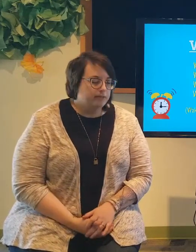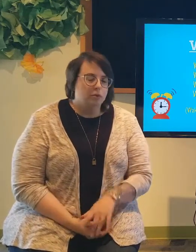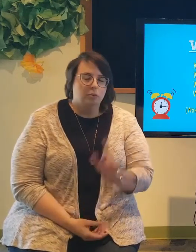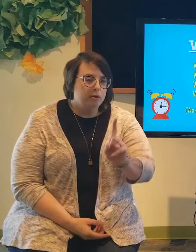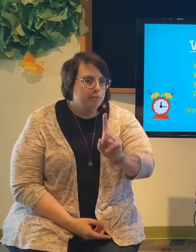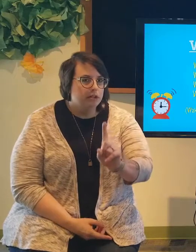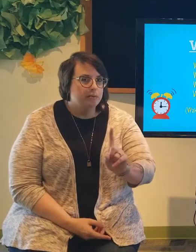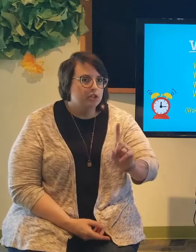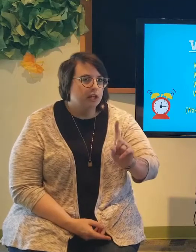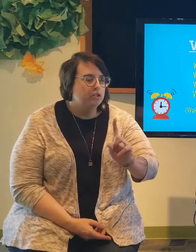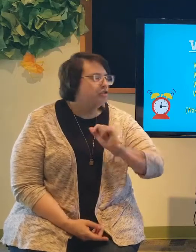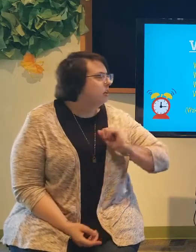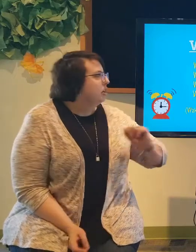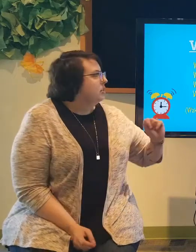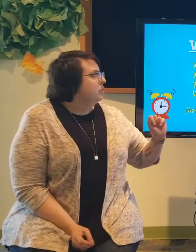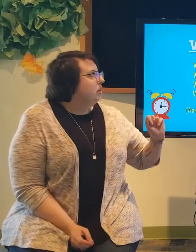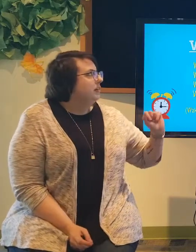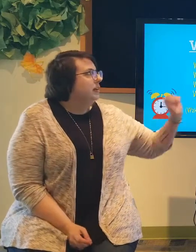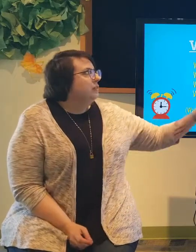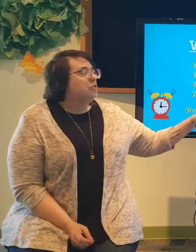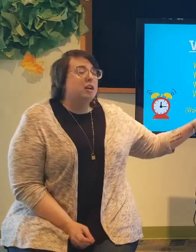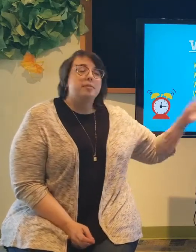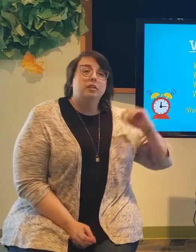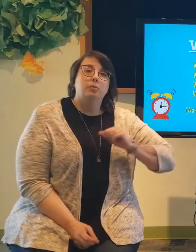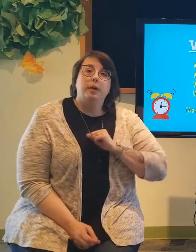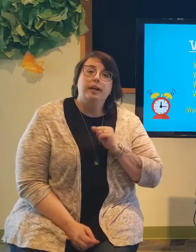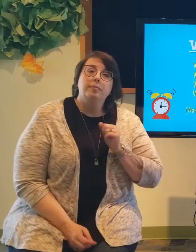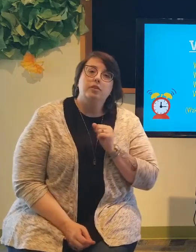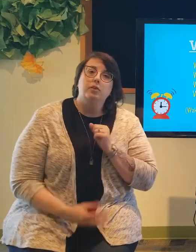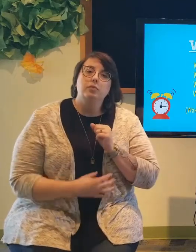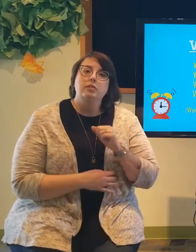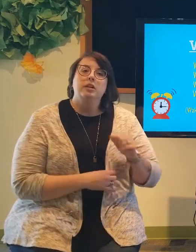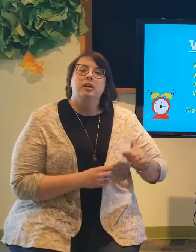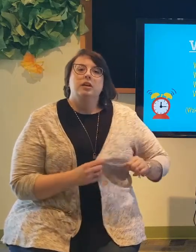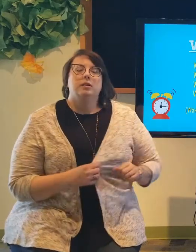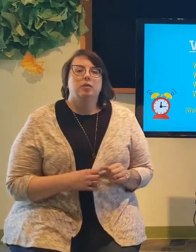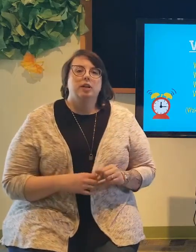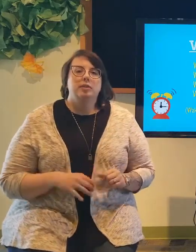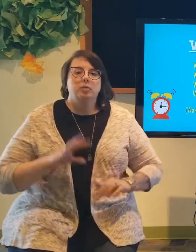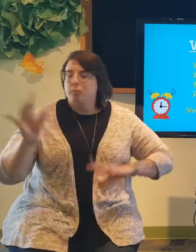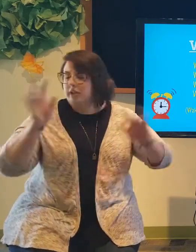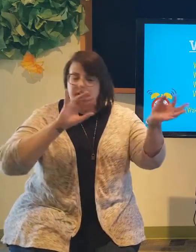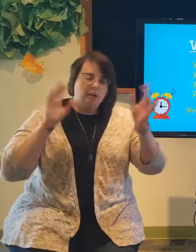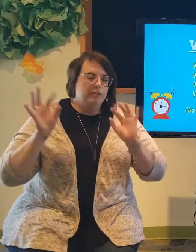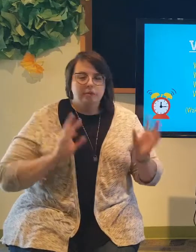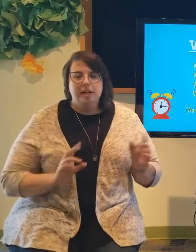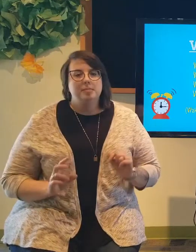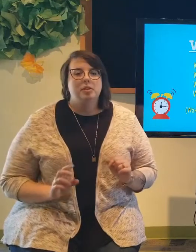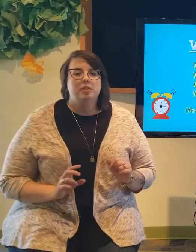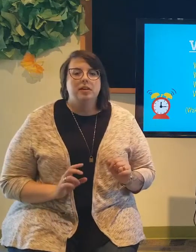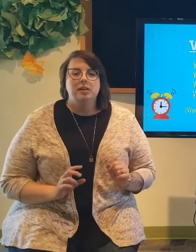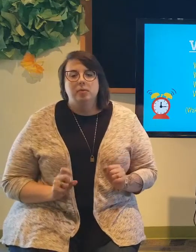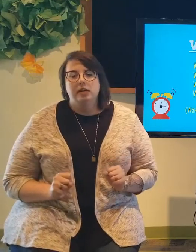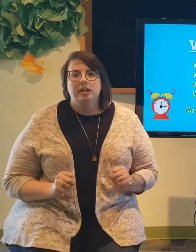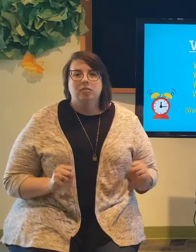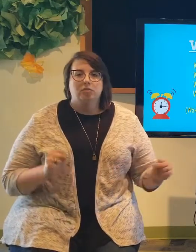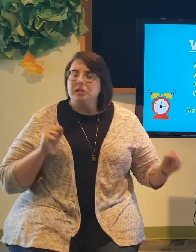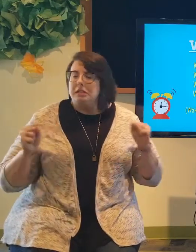for one book that we change. So, our very first rhyme is called Wake Up Toes and we're going to be wiggling all of our body parts around. We're going to get real